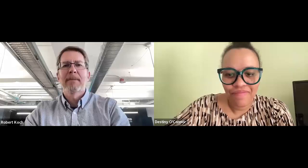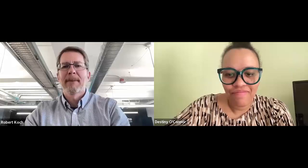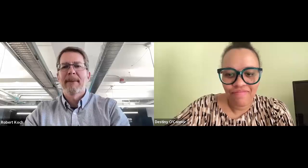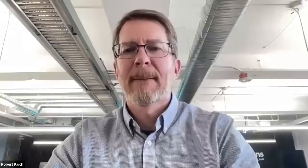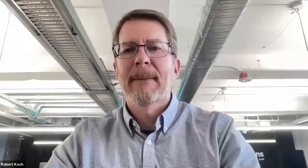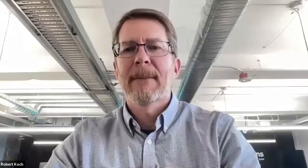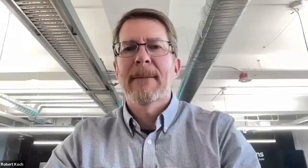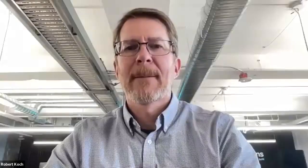Bye-bye.-bye. Bye